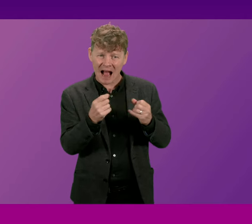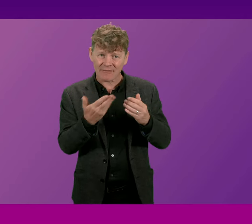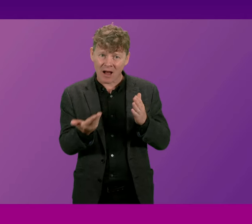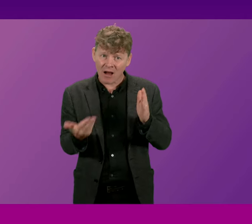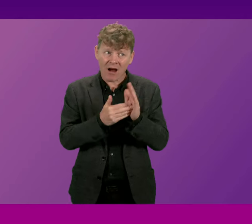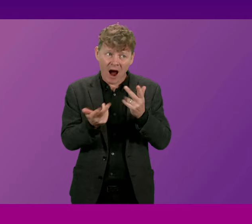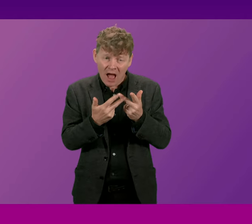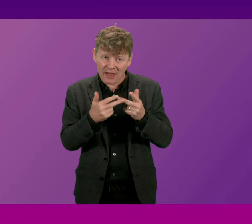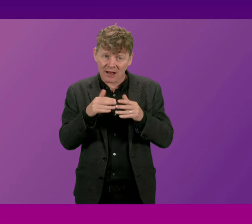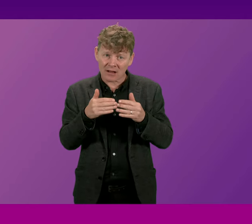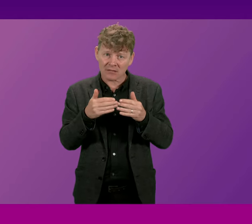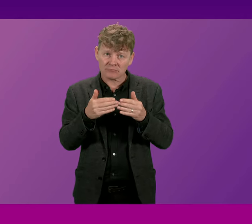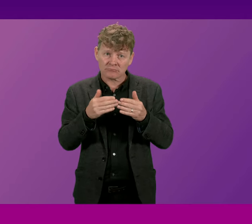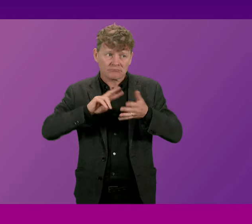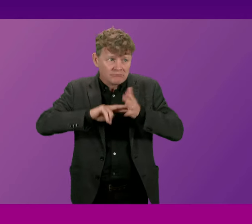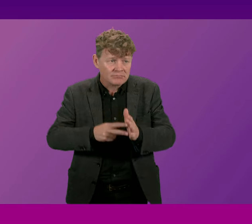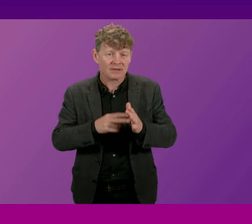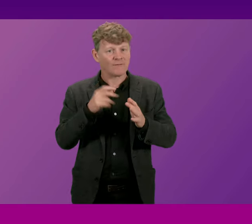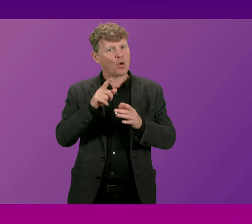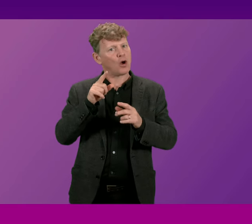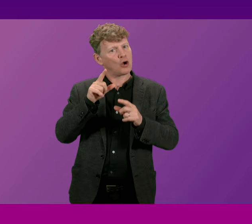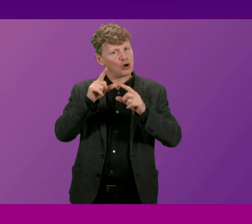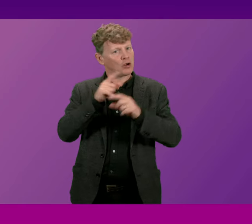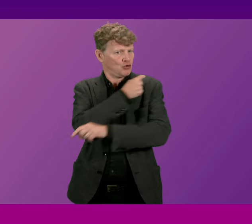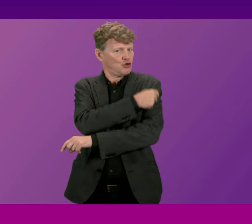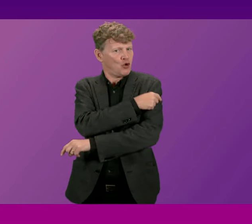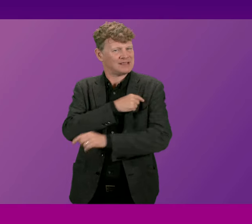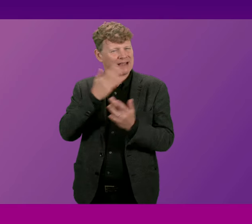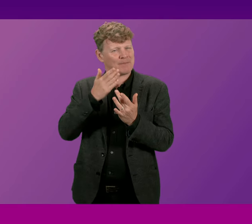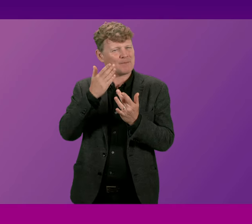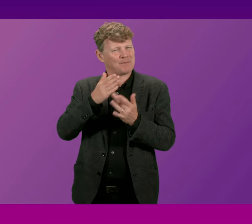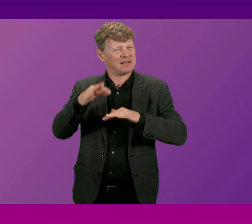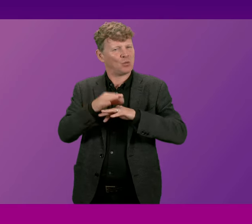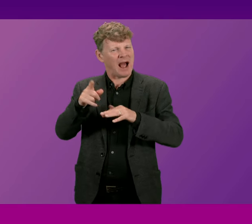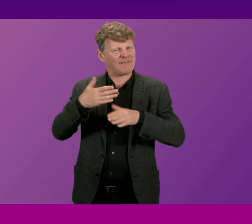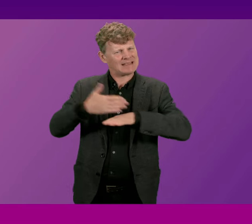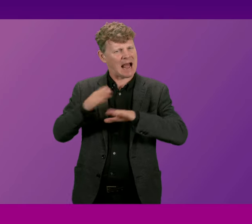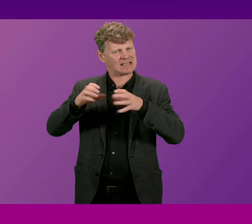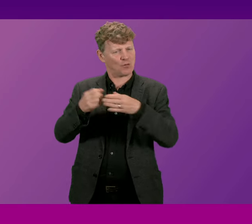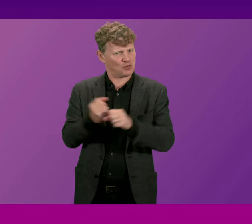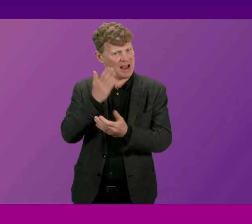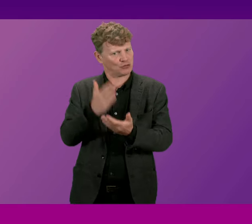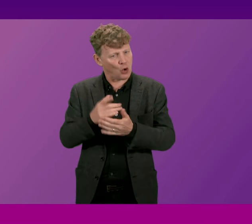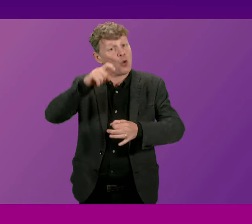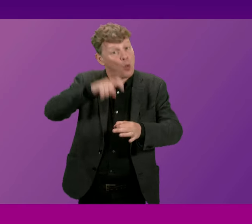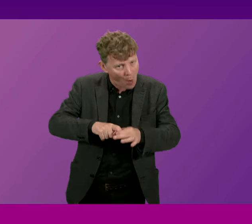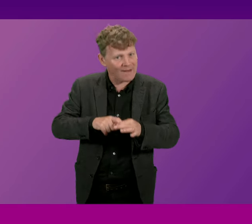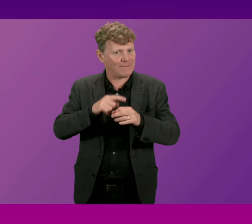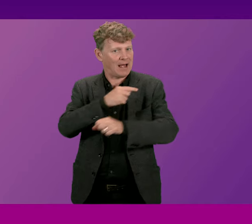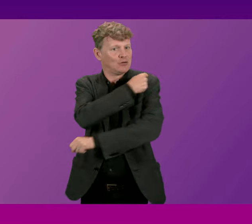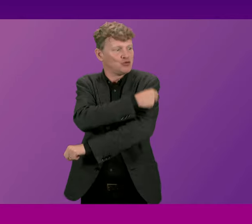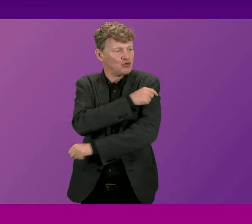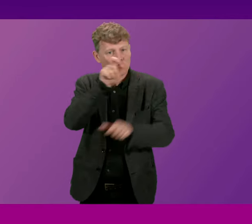particularly by the Nursing and Midwifery Task Force to ensure that qualified nurses continue to be supported through